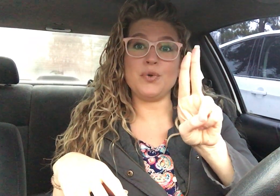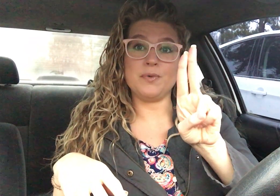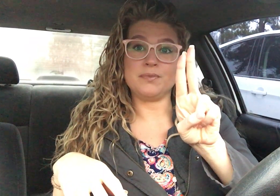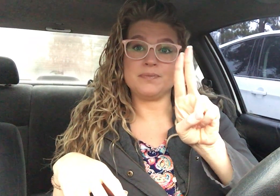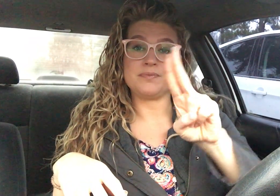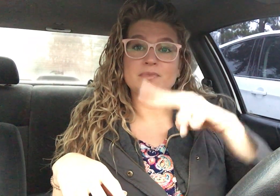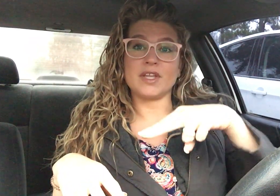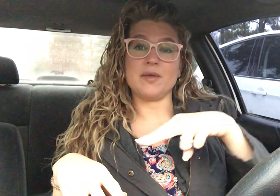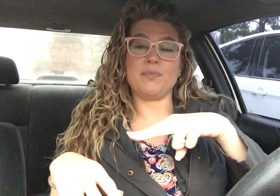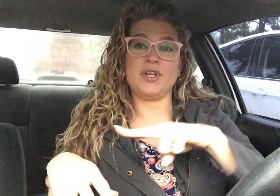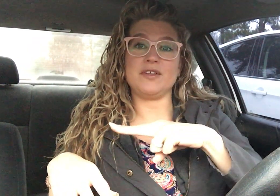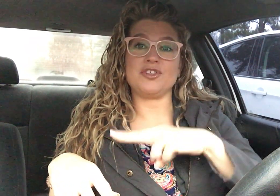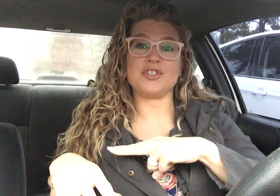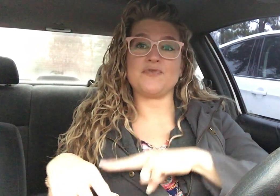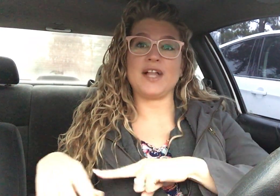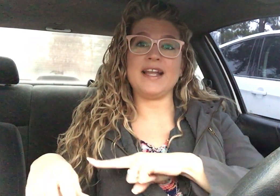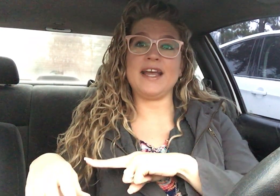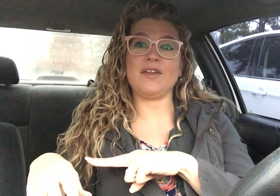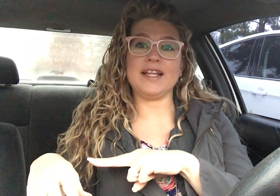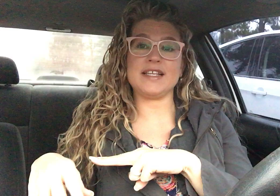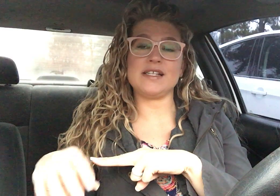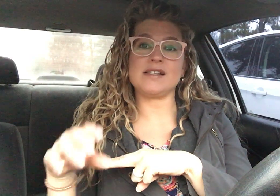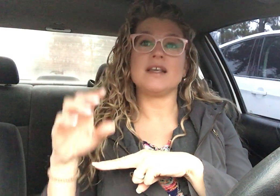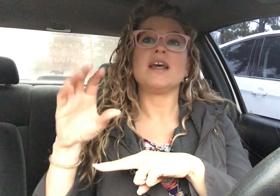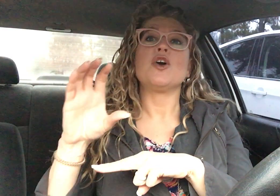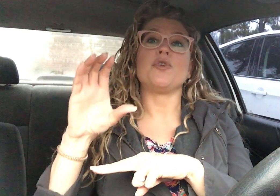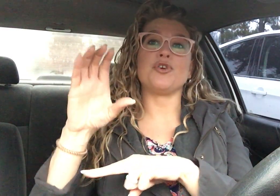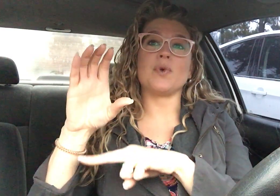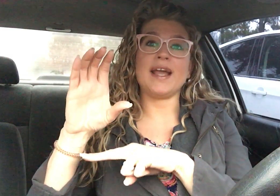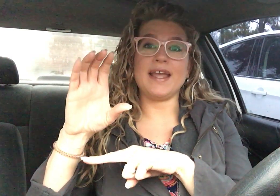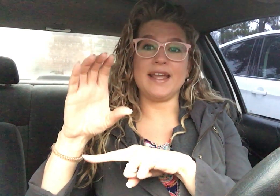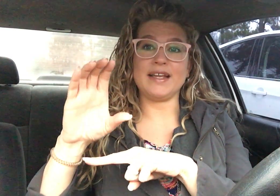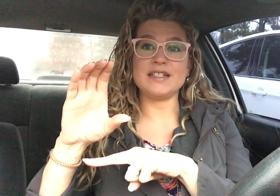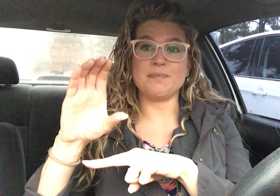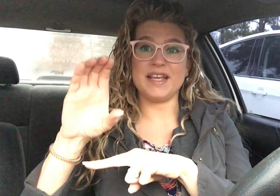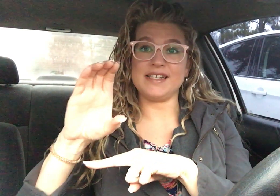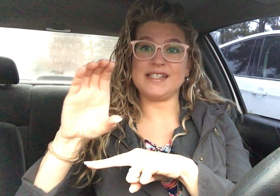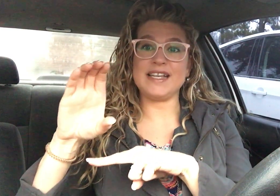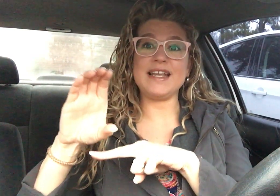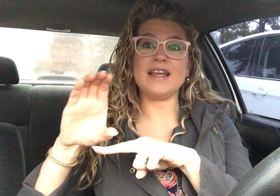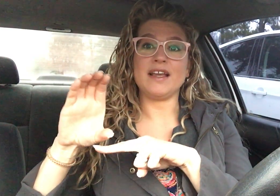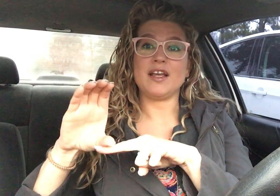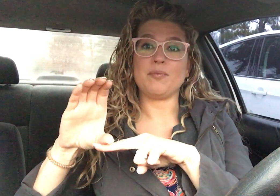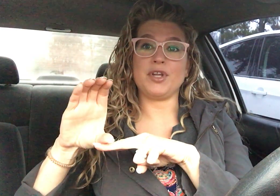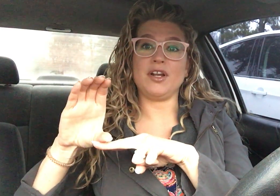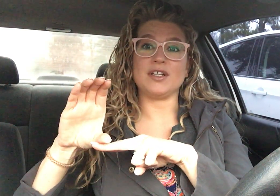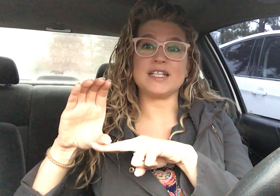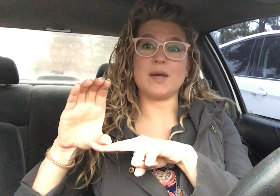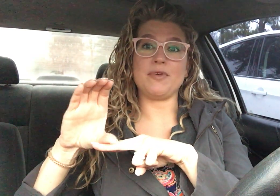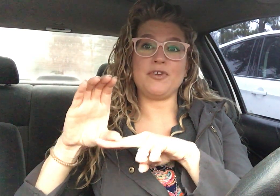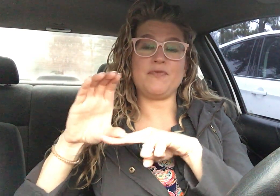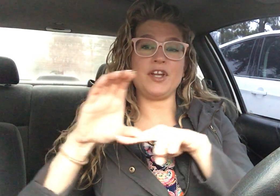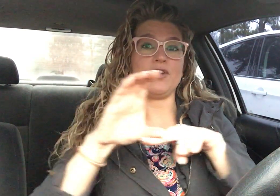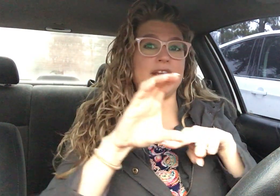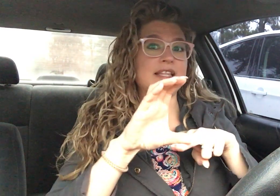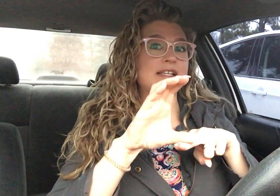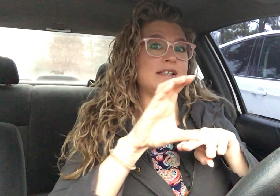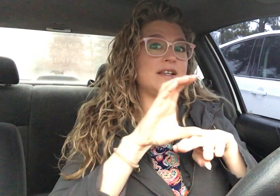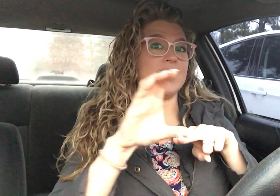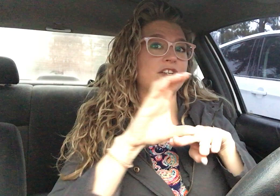and put it just flat down like this with your right hand make a C put it on top of your finger like this and